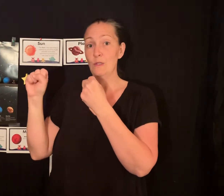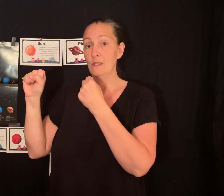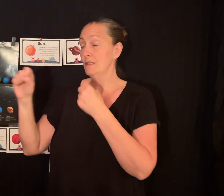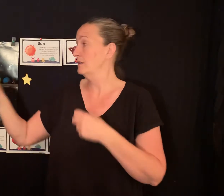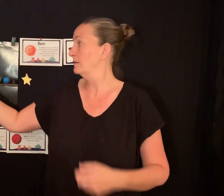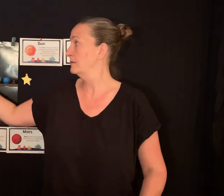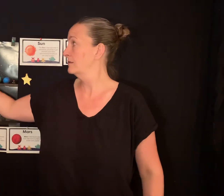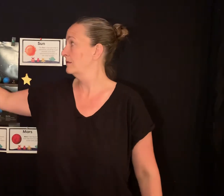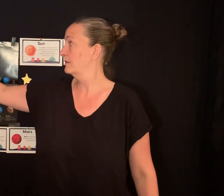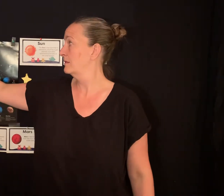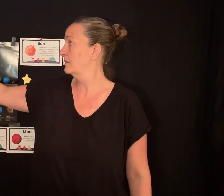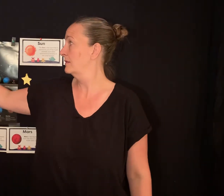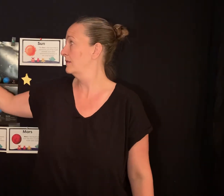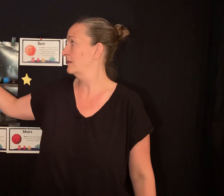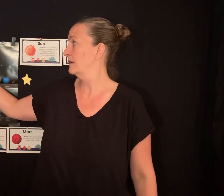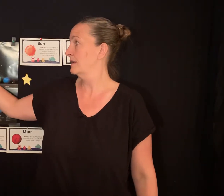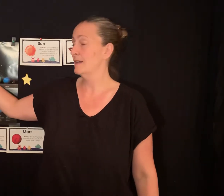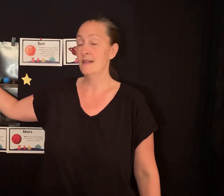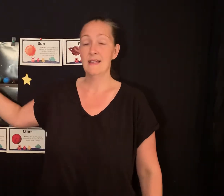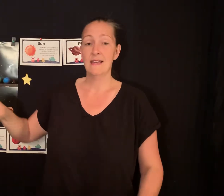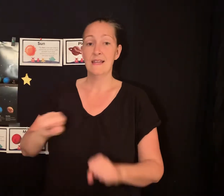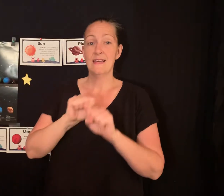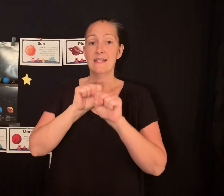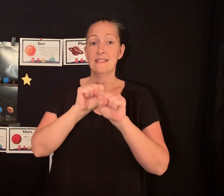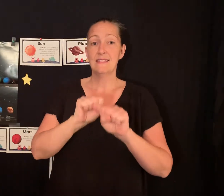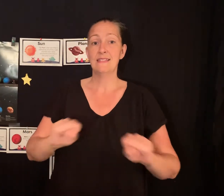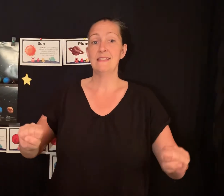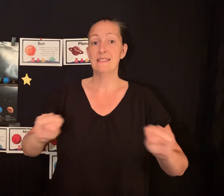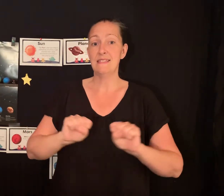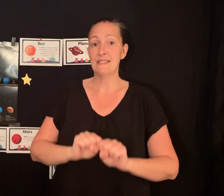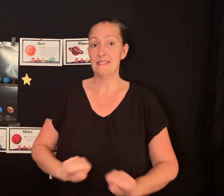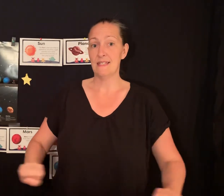system.